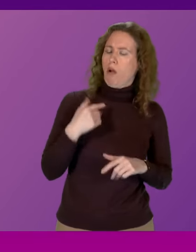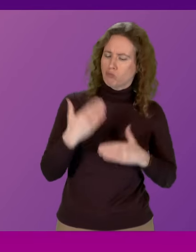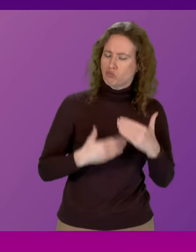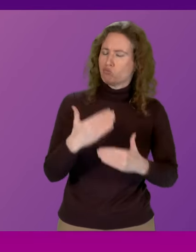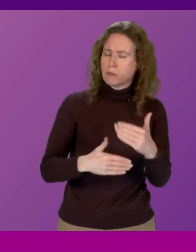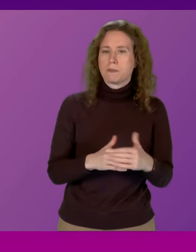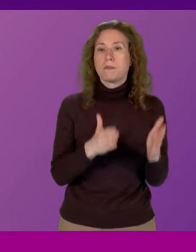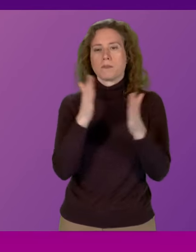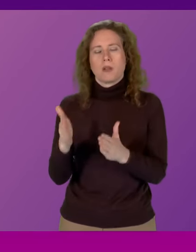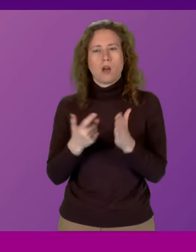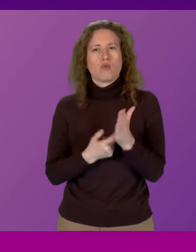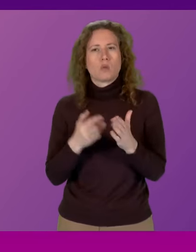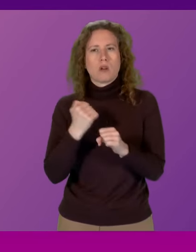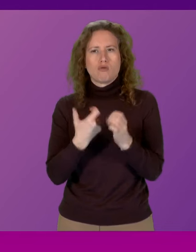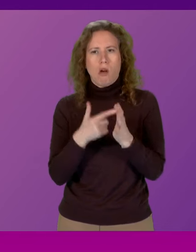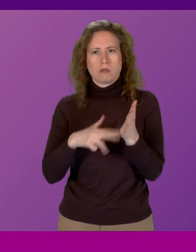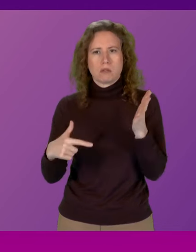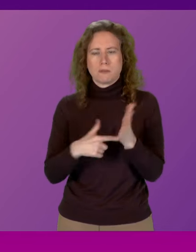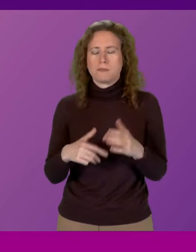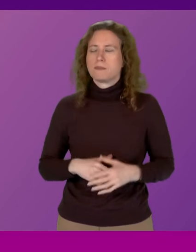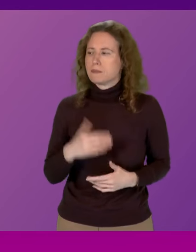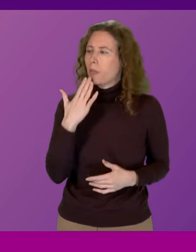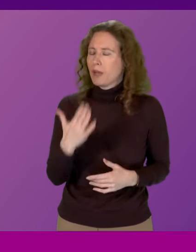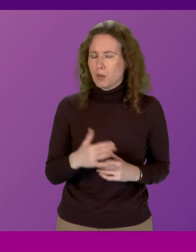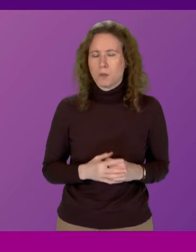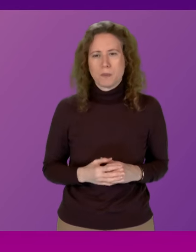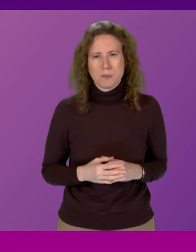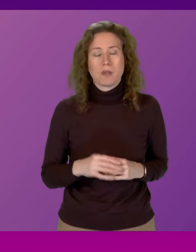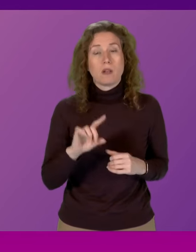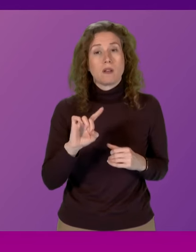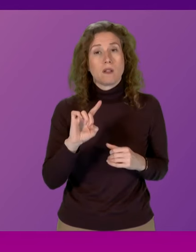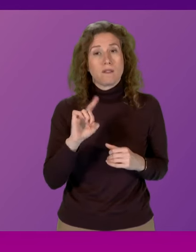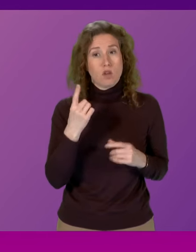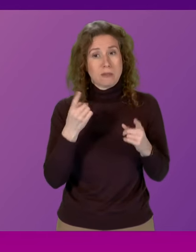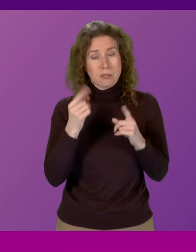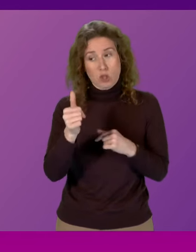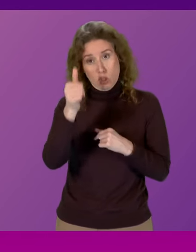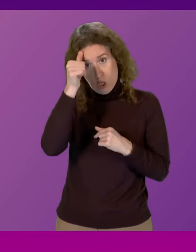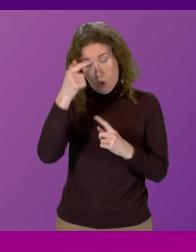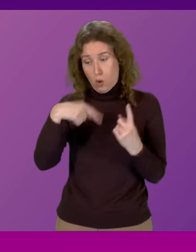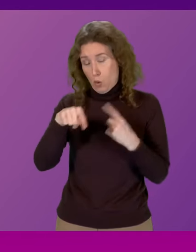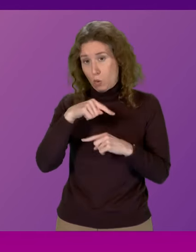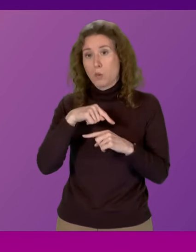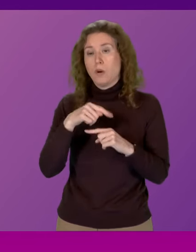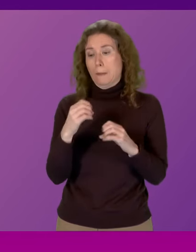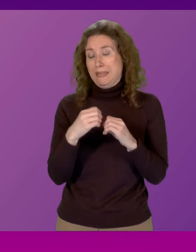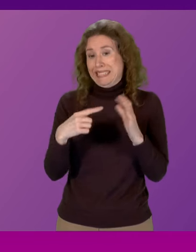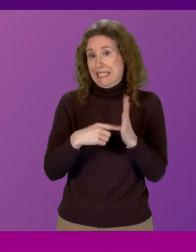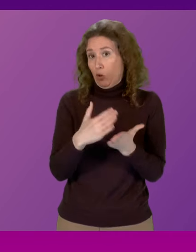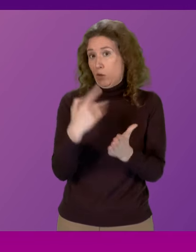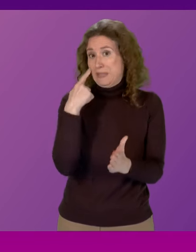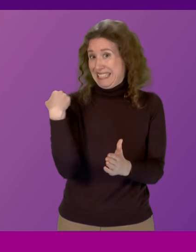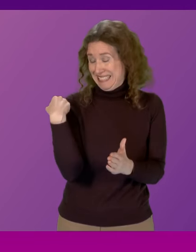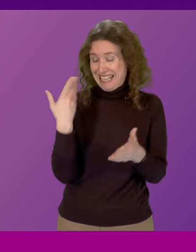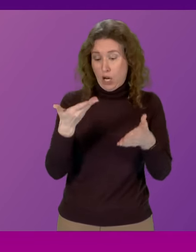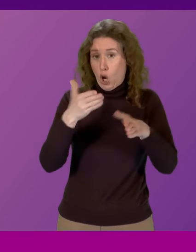Rosa Grant Thank you Presiding Officer The First Minister will know that BT confirmed yesterday the closure